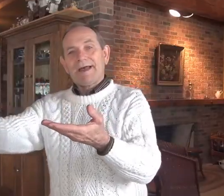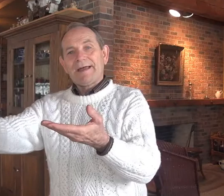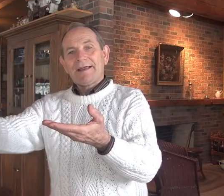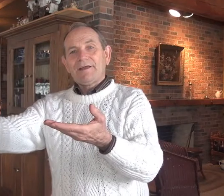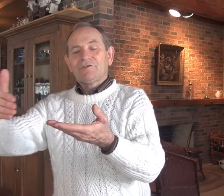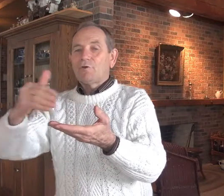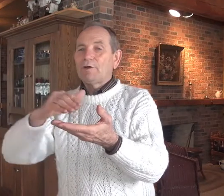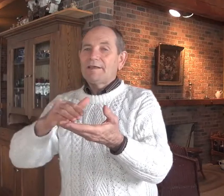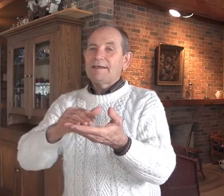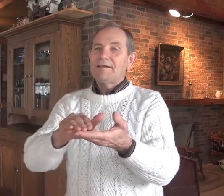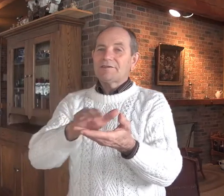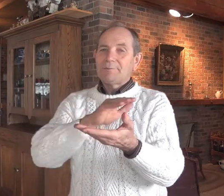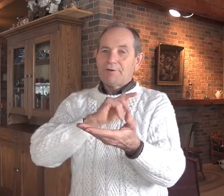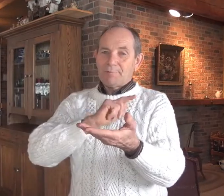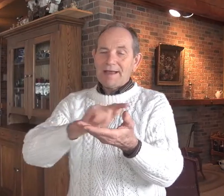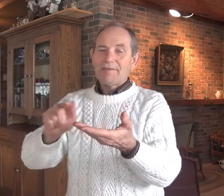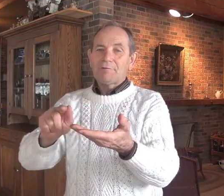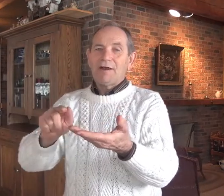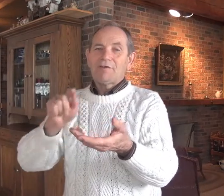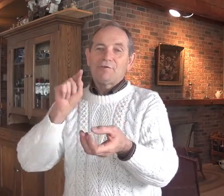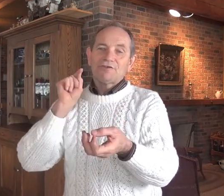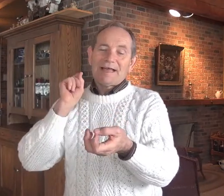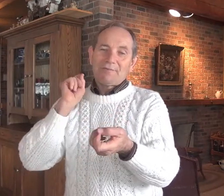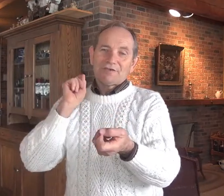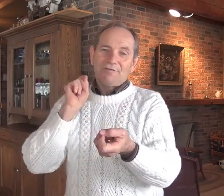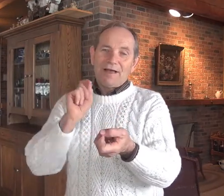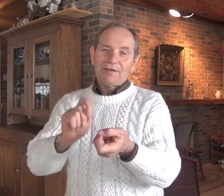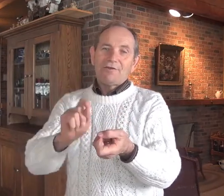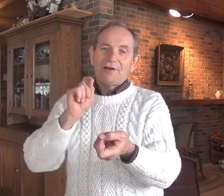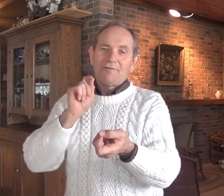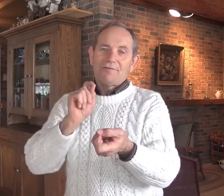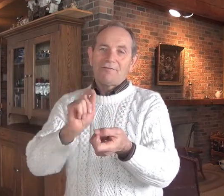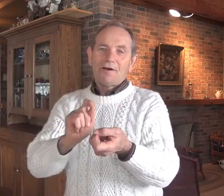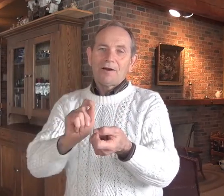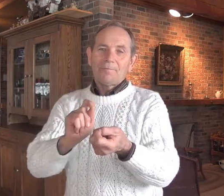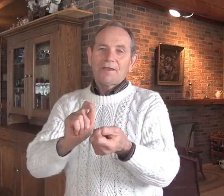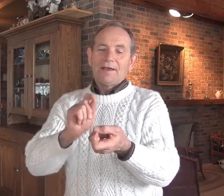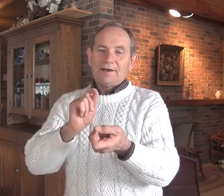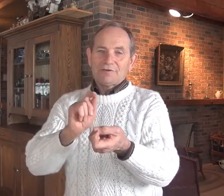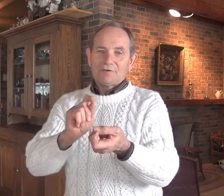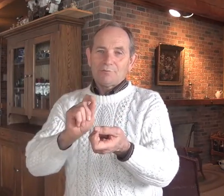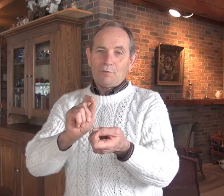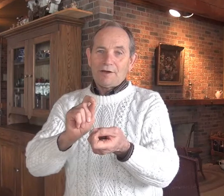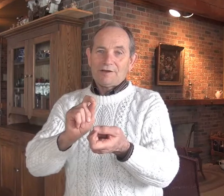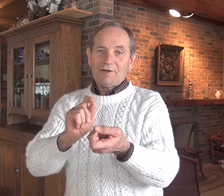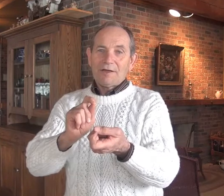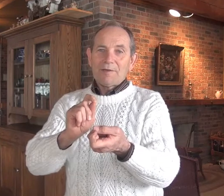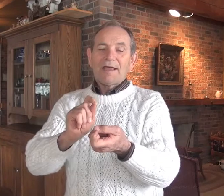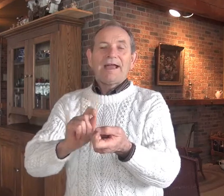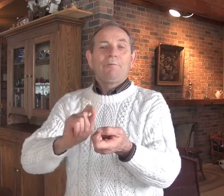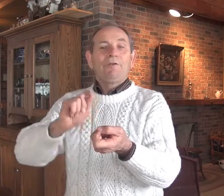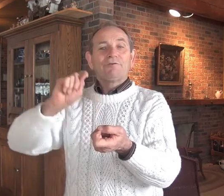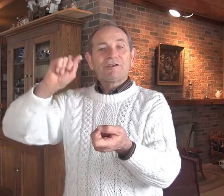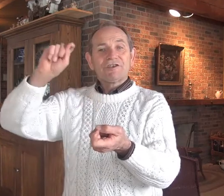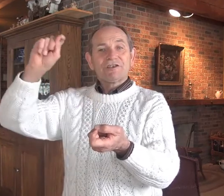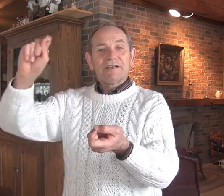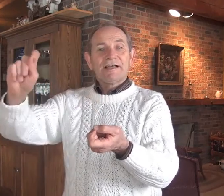bat. So what they did is they put a peg in the ground to establish the value of the farm at a certain point in time. And when the transition does